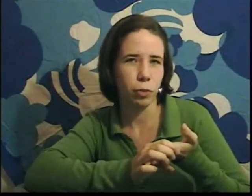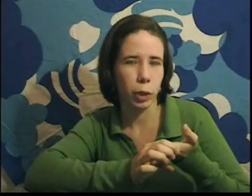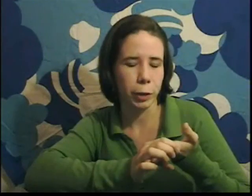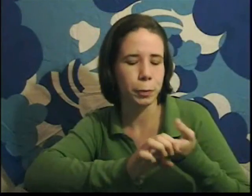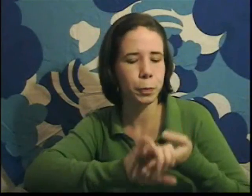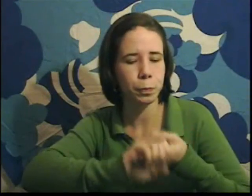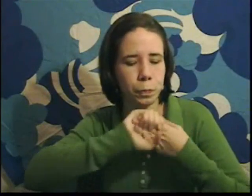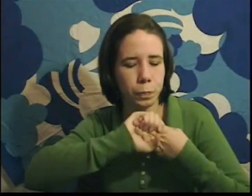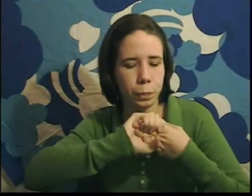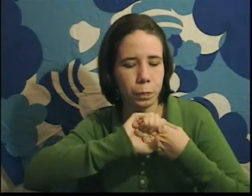for you.